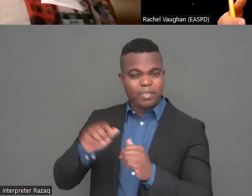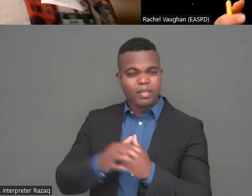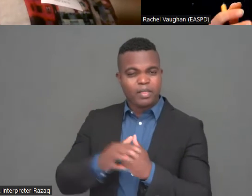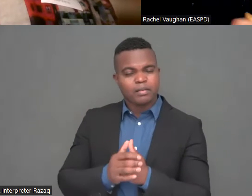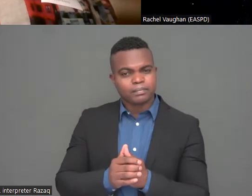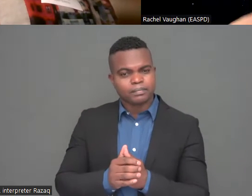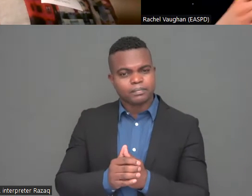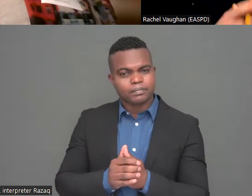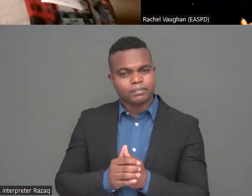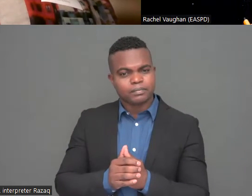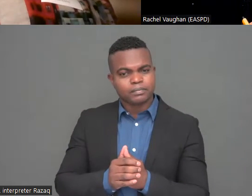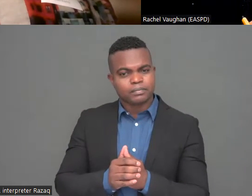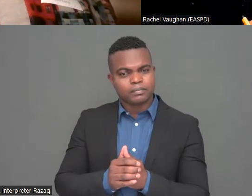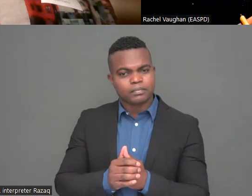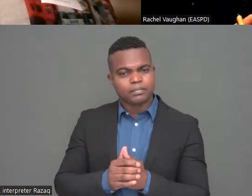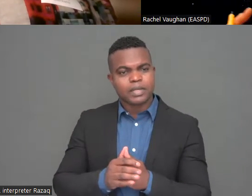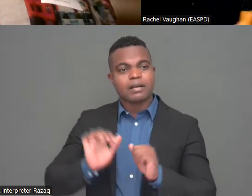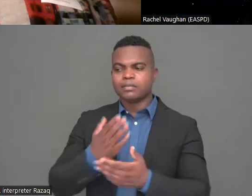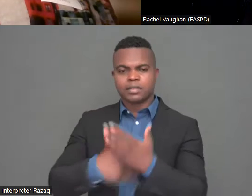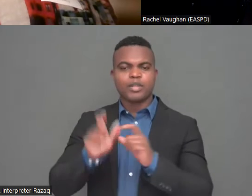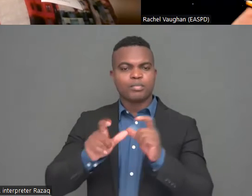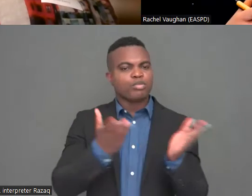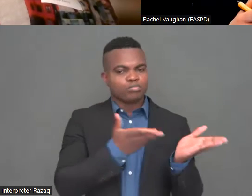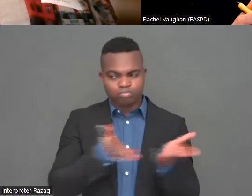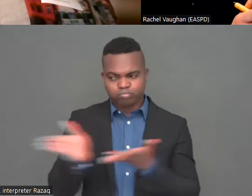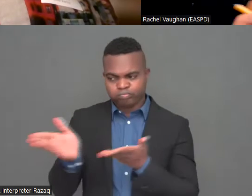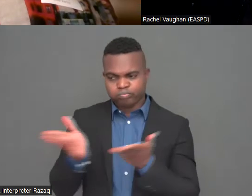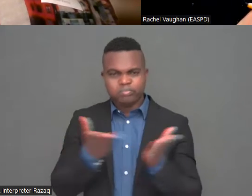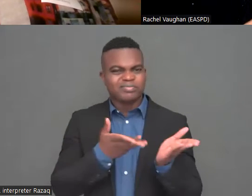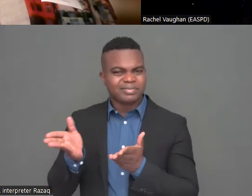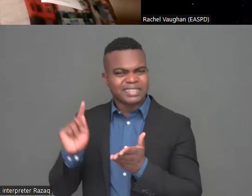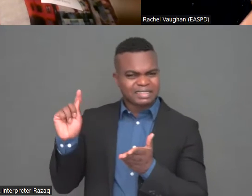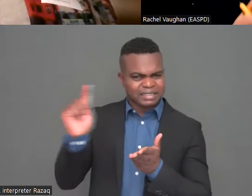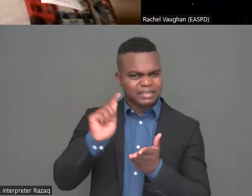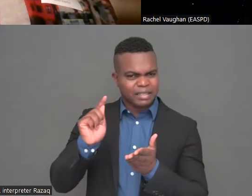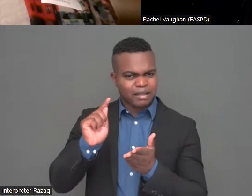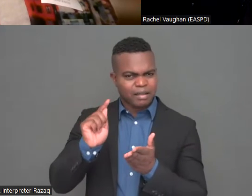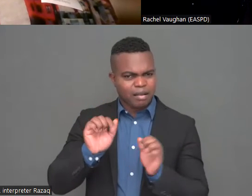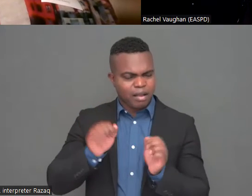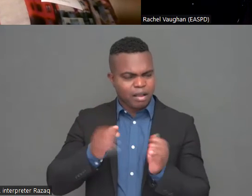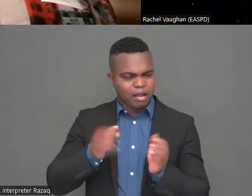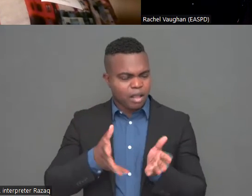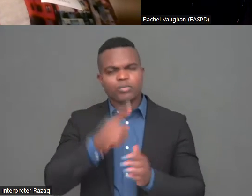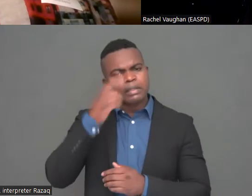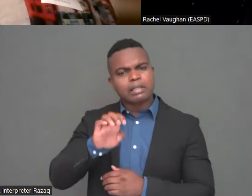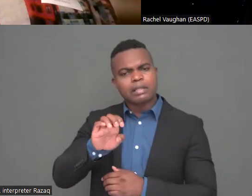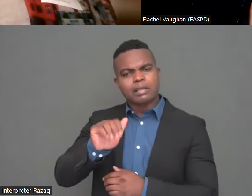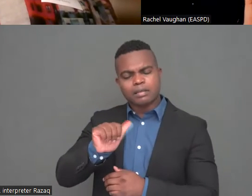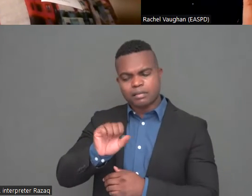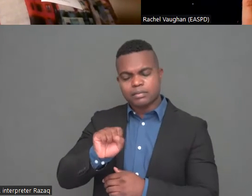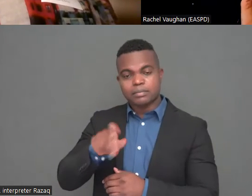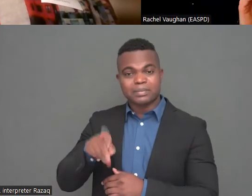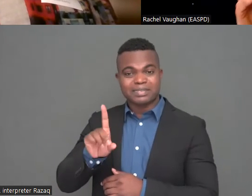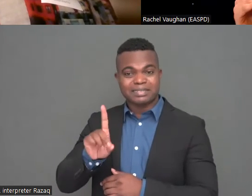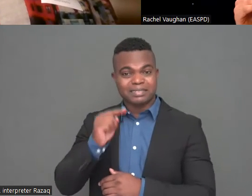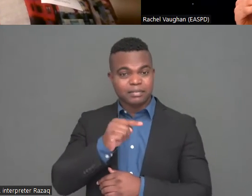organizations we have individual organizations offering refuge in the Netherlands or Spain but do you know